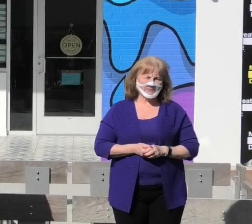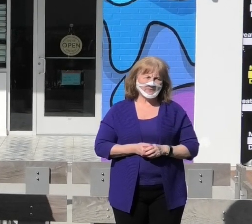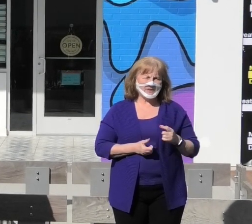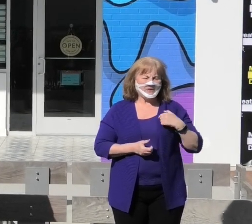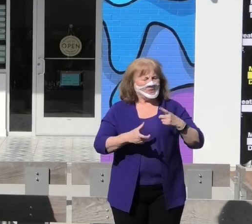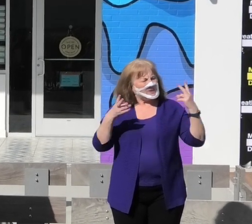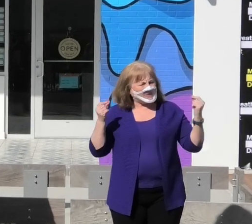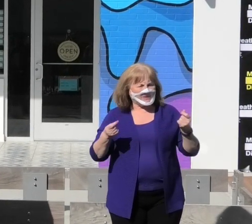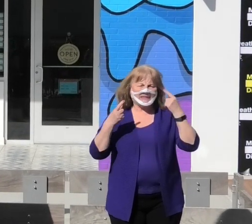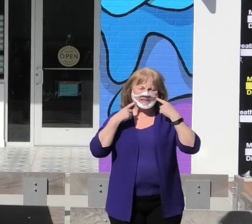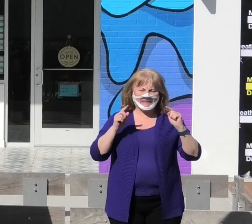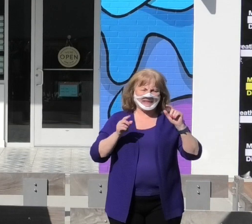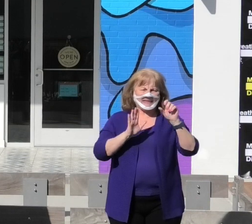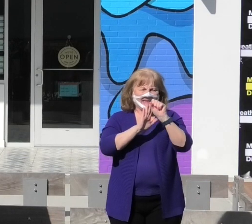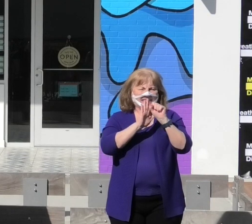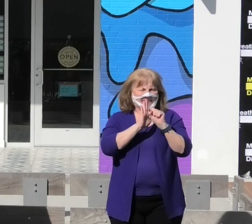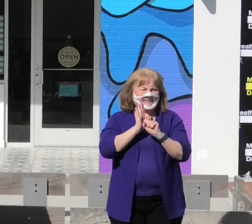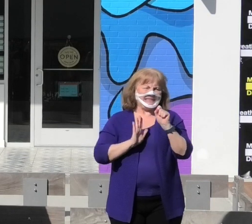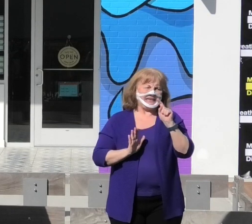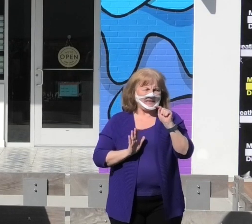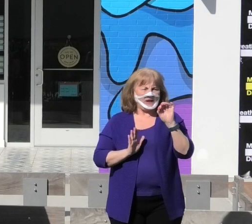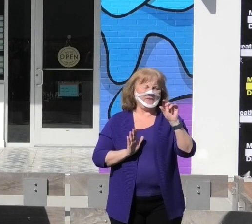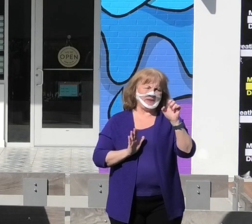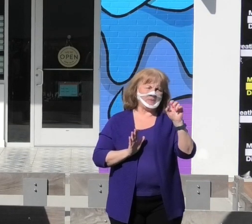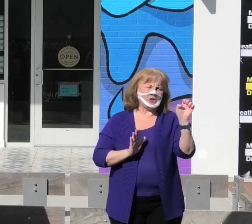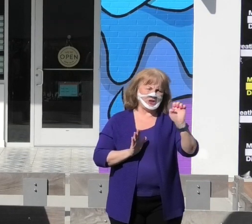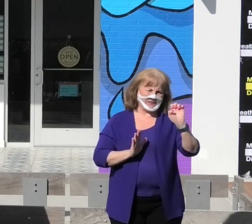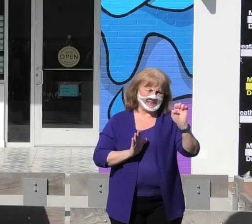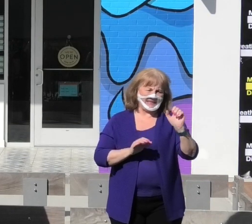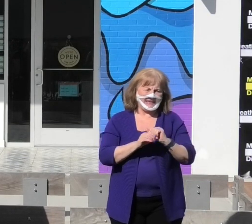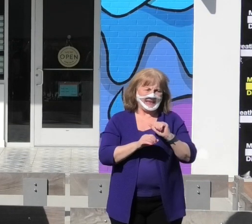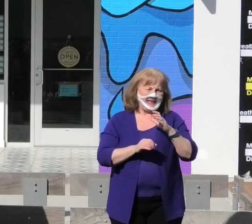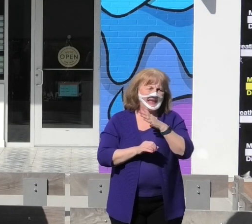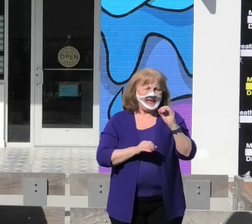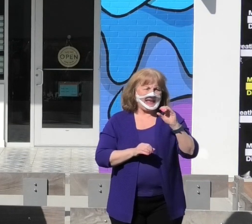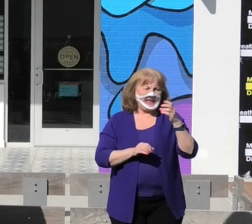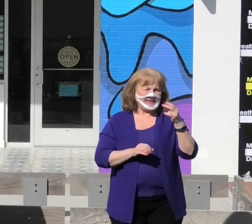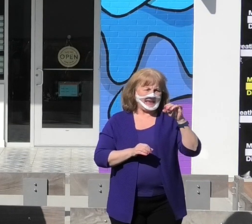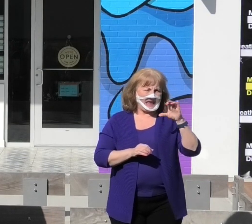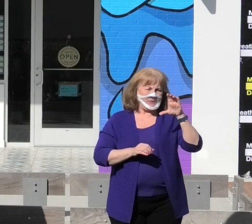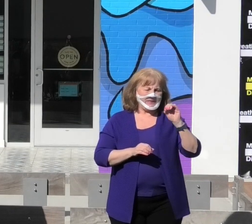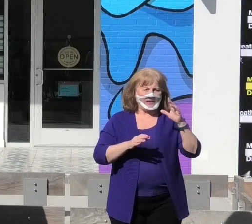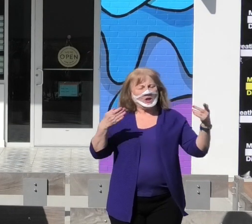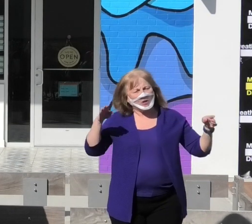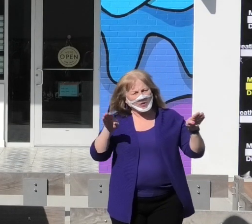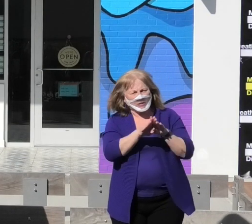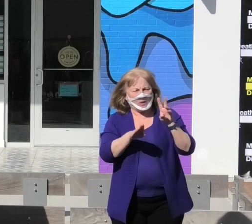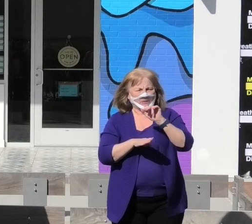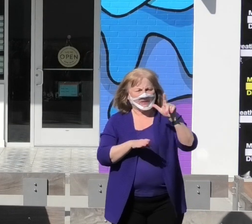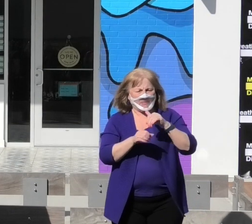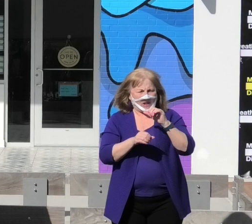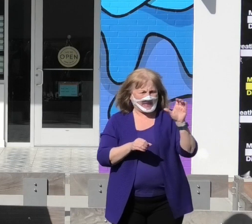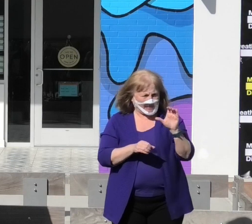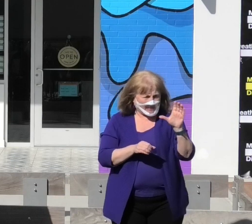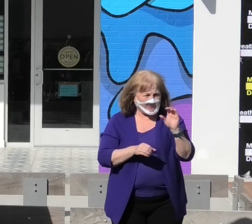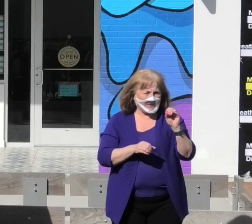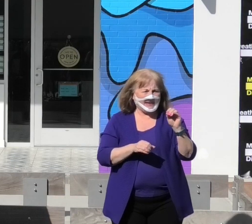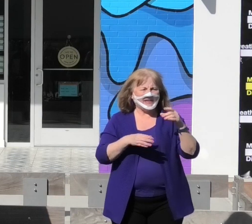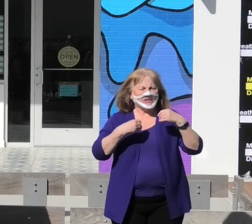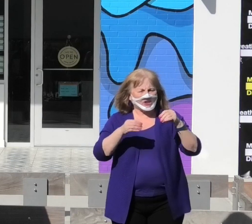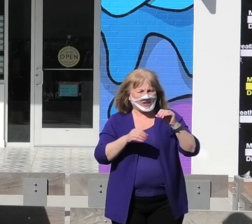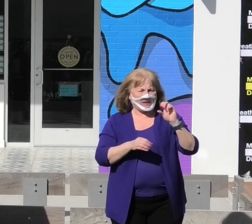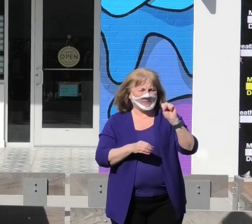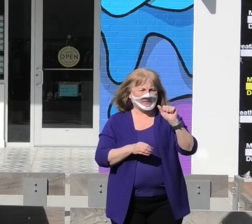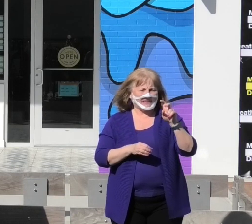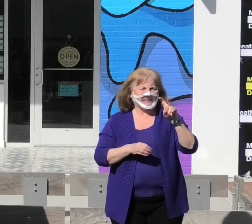We immediately declared a state of emergency and Howard County enclosed the mall in Columbia and shops at Savage Mill